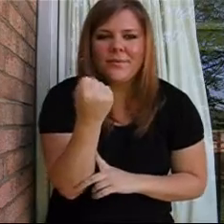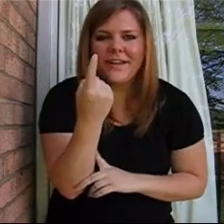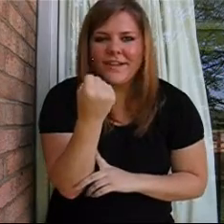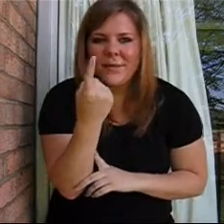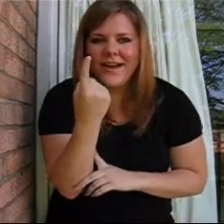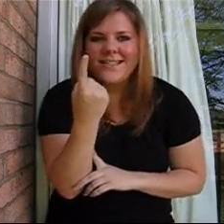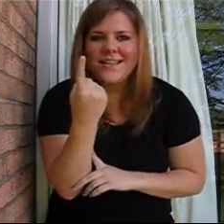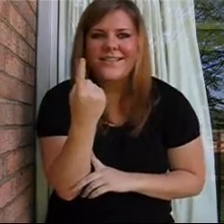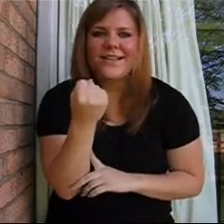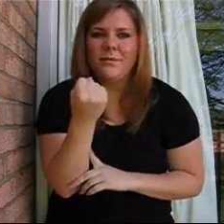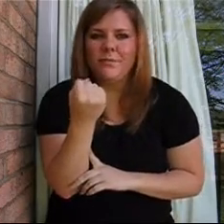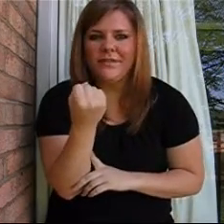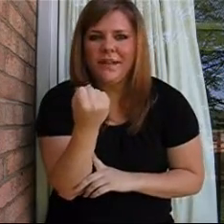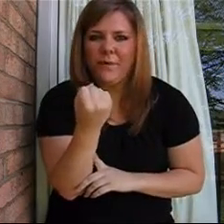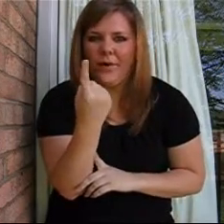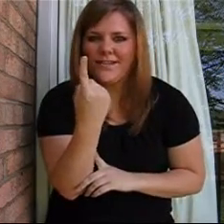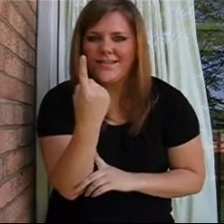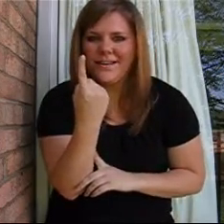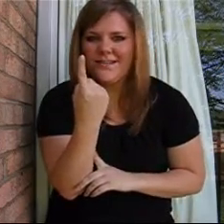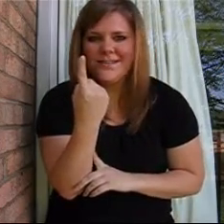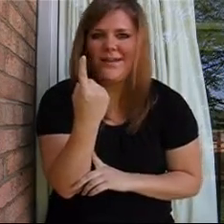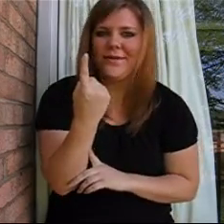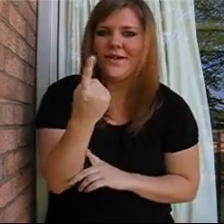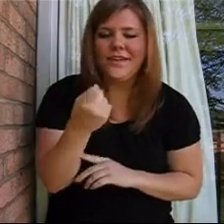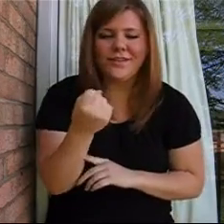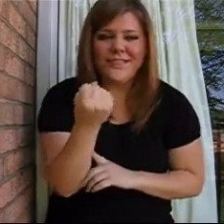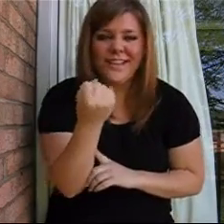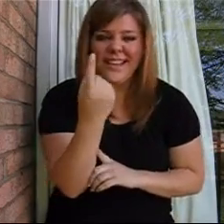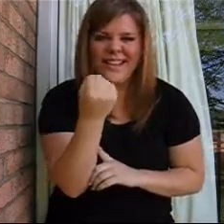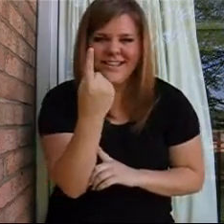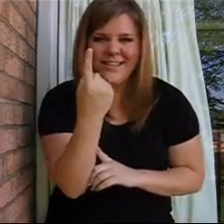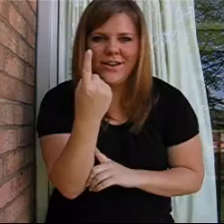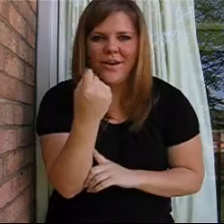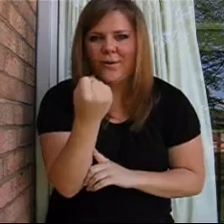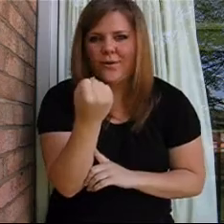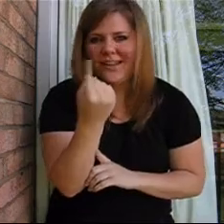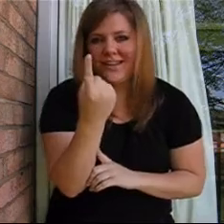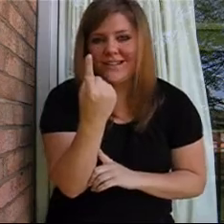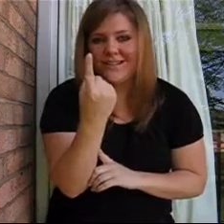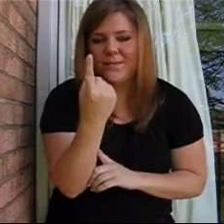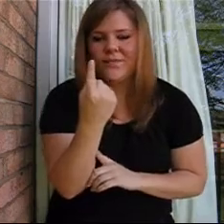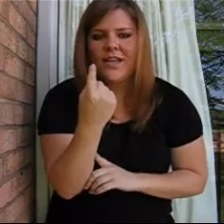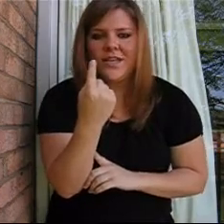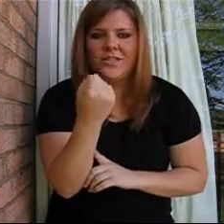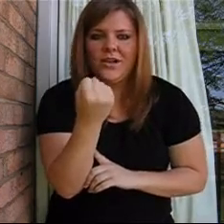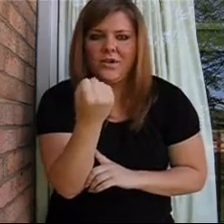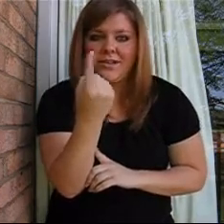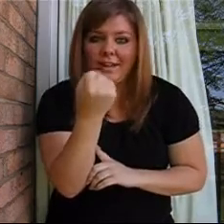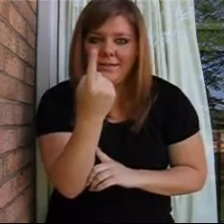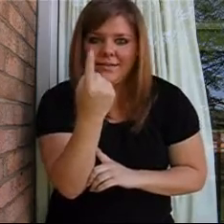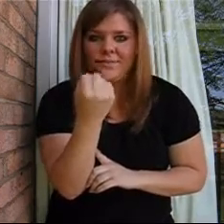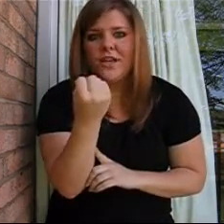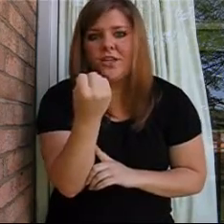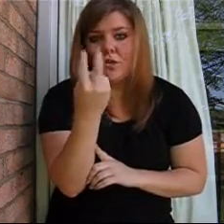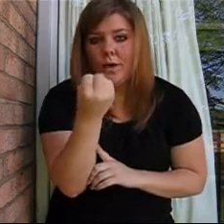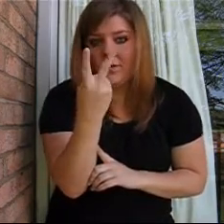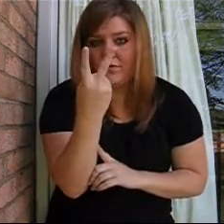will flick it twice. Some people will flick it once. So we'll see it like this or like this. So 11, 12,